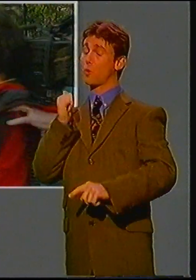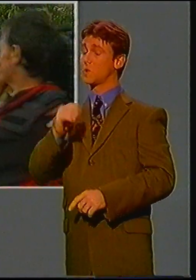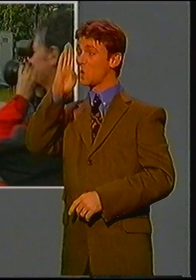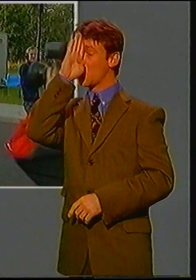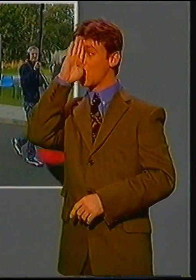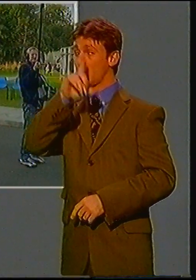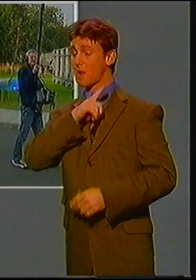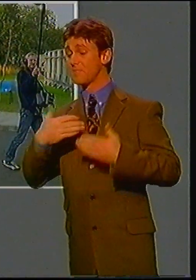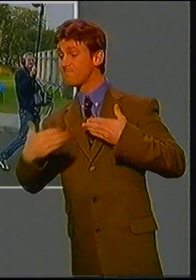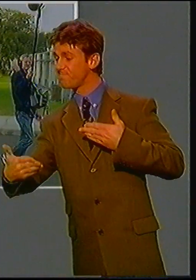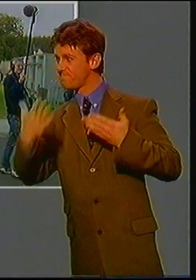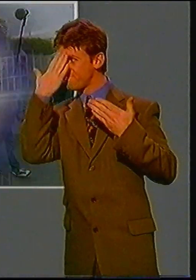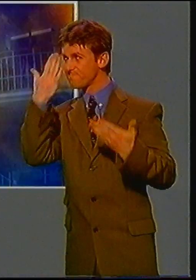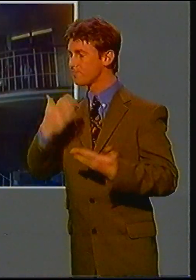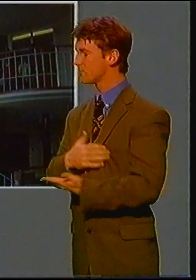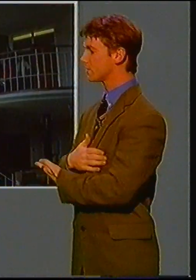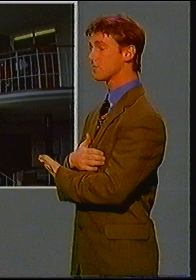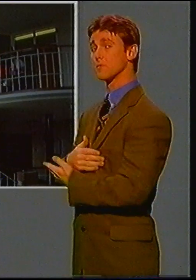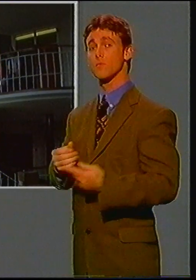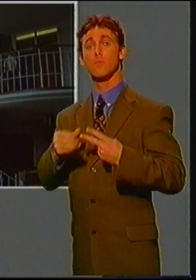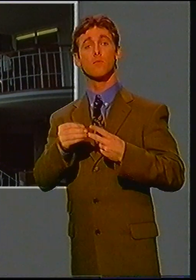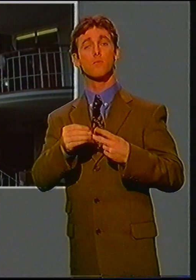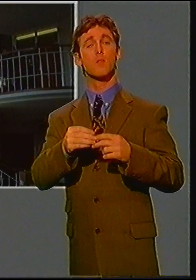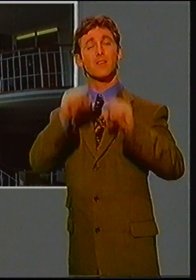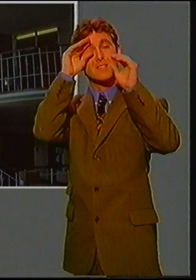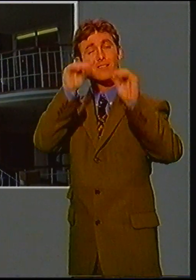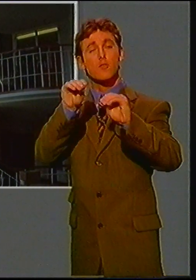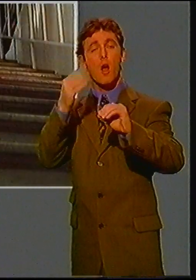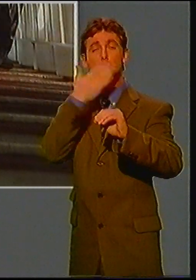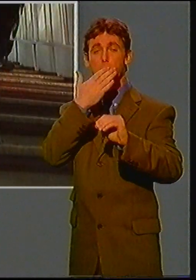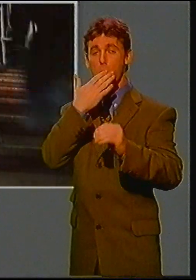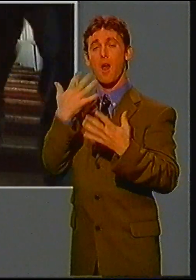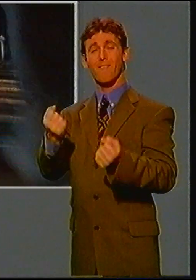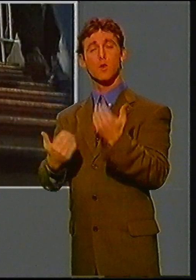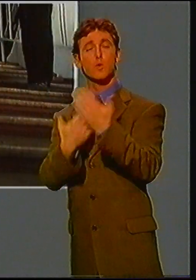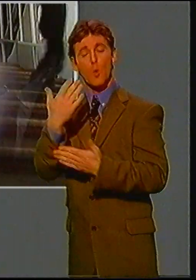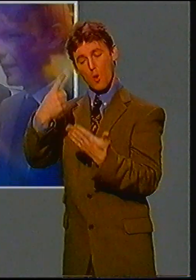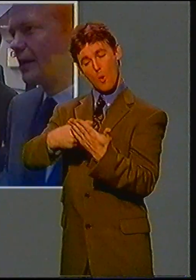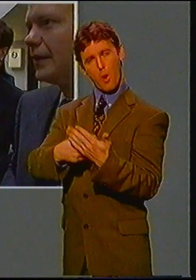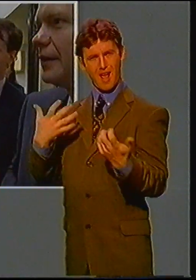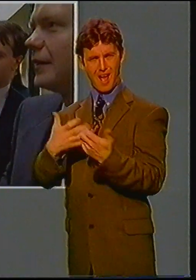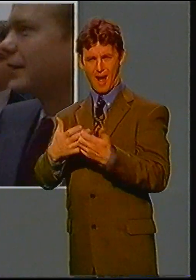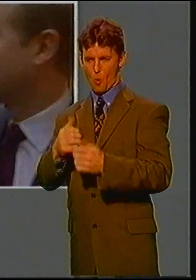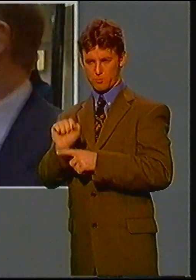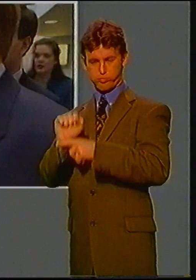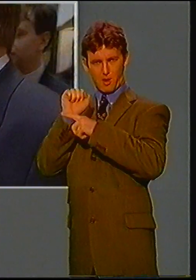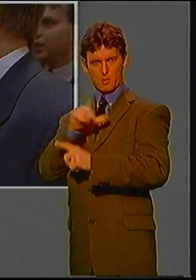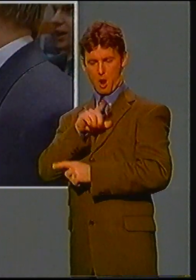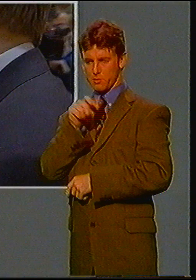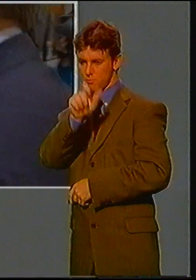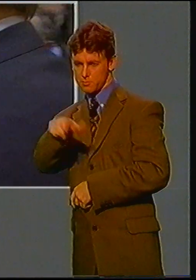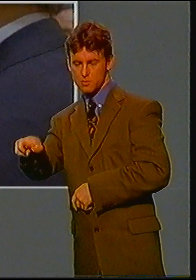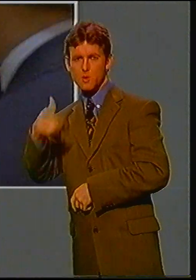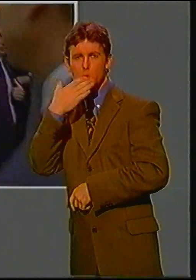starting in Dublin. New guidelines for teachers on dealing with violent children. And a relaunch for the Conservatives. William Haig promises the most